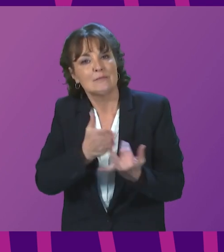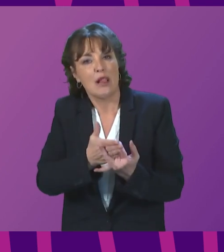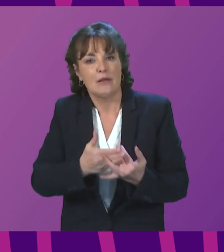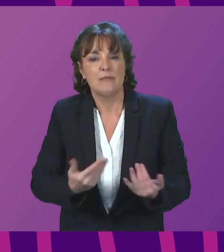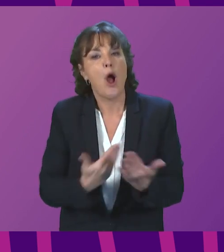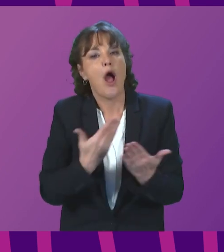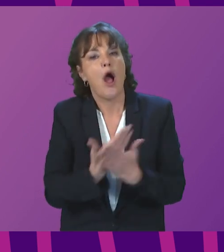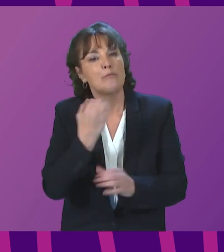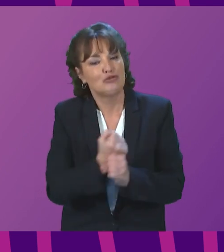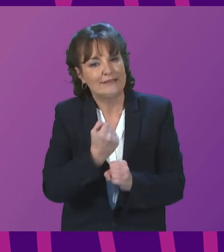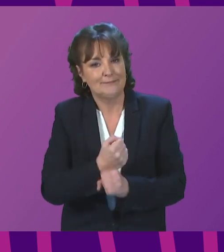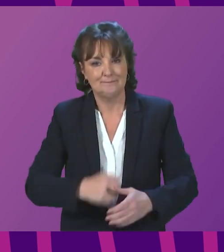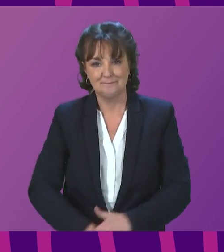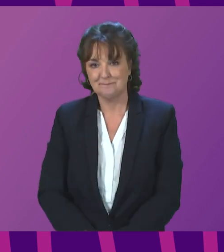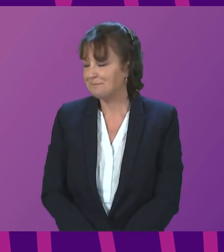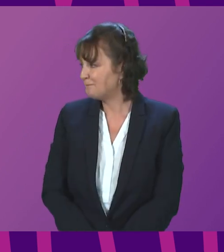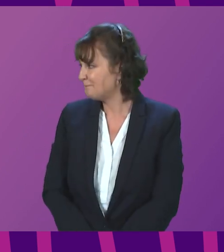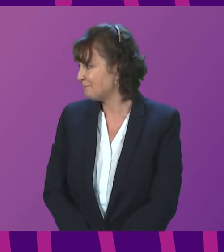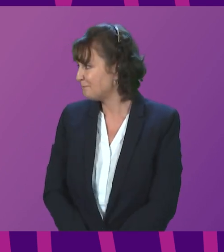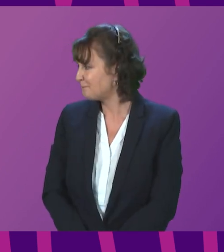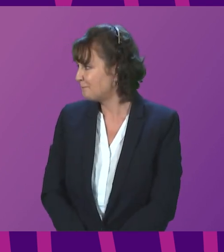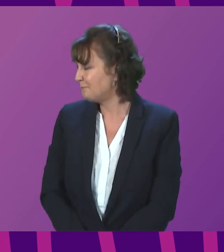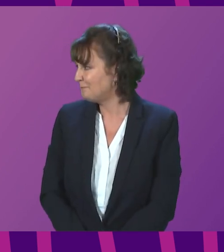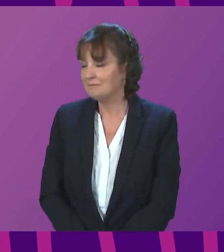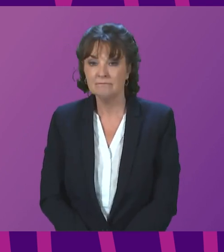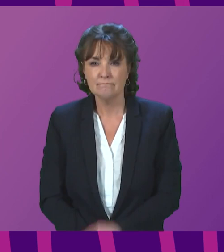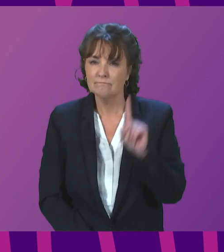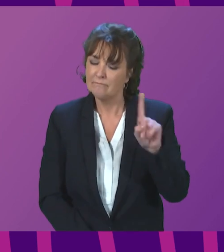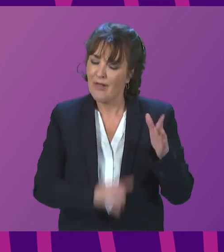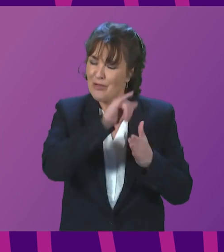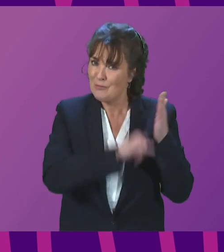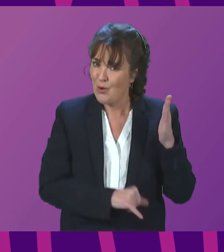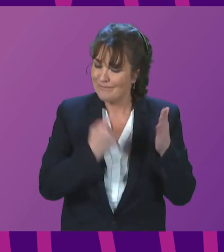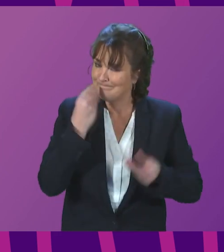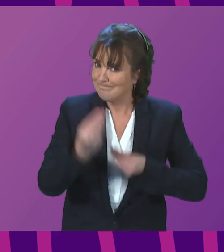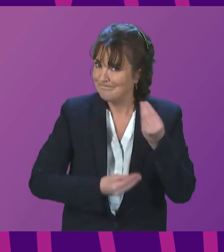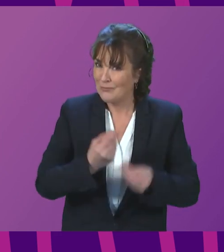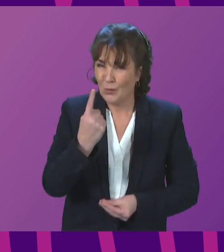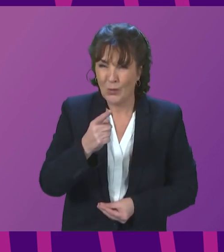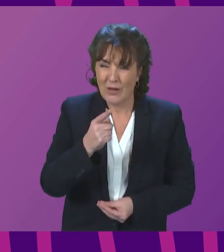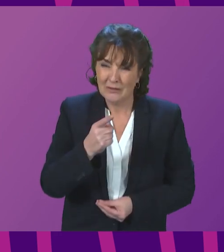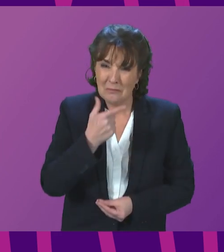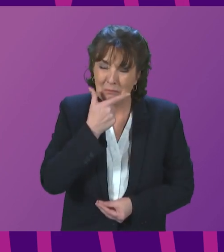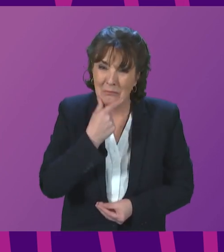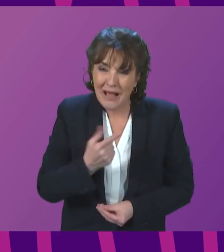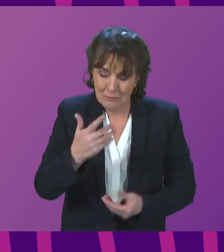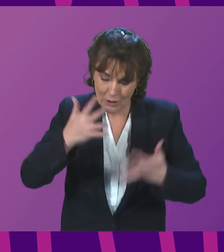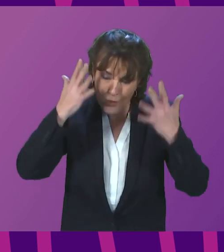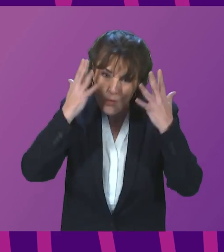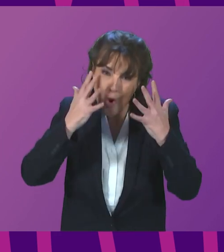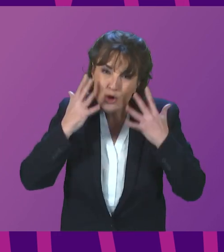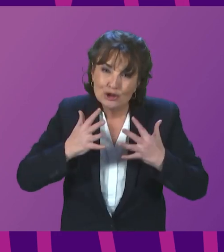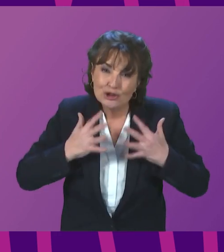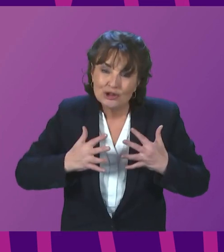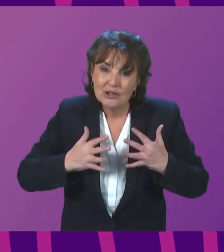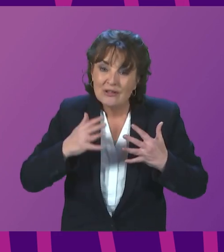I thank the First Minister for that answer. The report tells of one man who was being washed on his decking because the family were awaiting